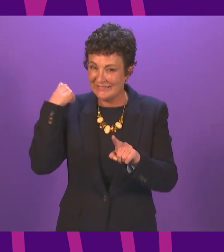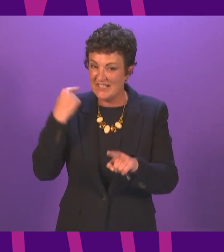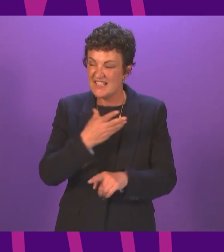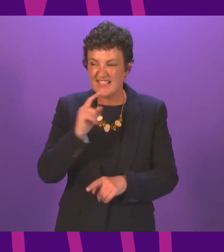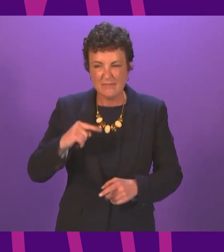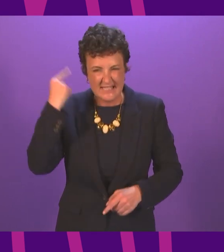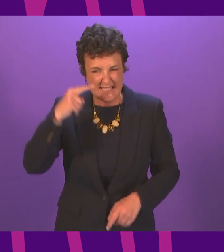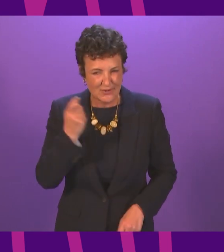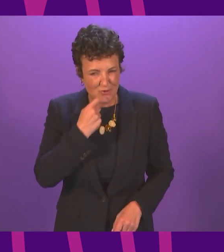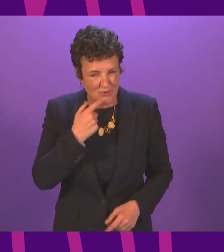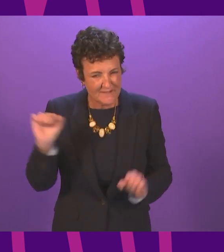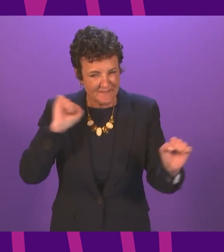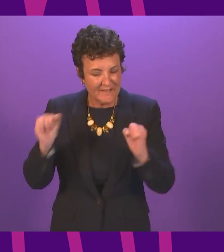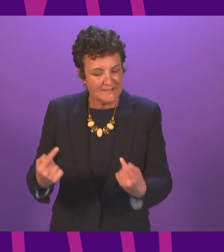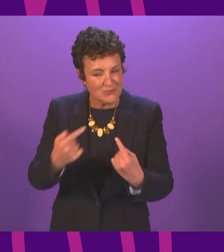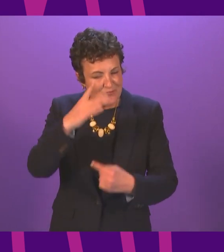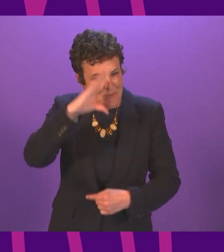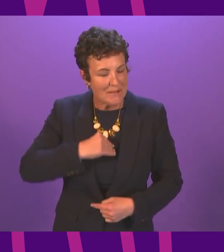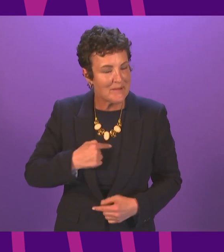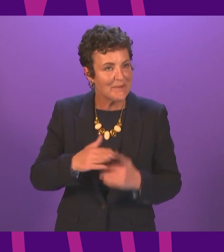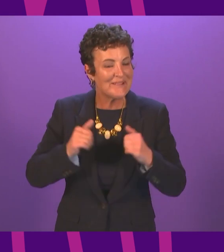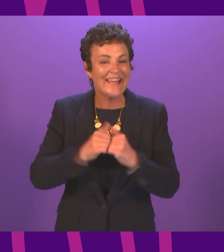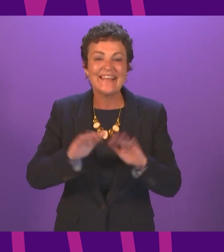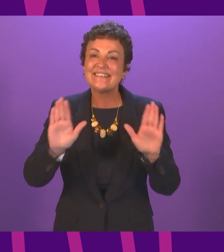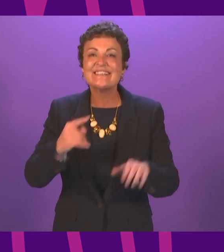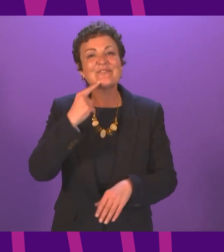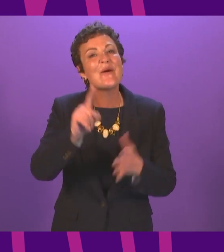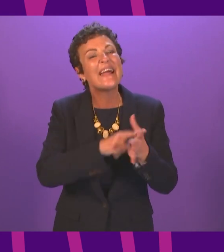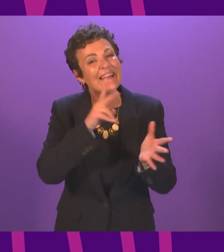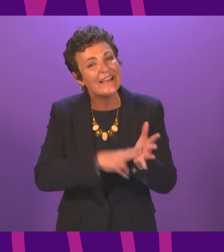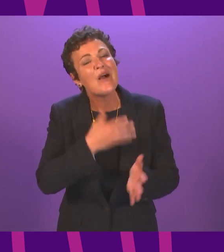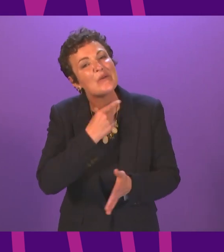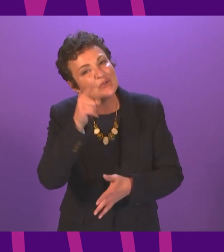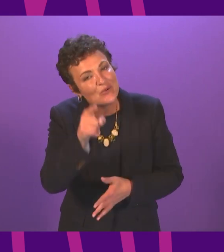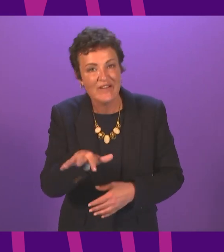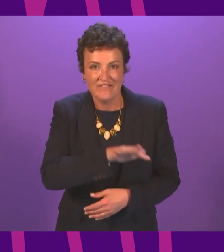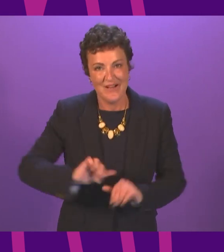St Johnston fans over the weekend so Ian I wish you and your family well